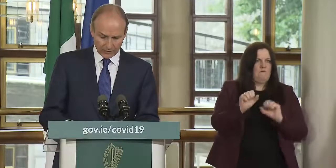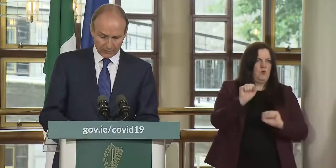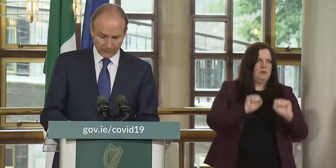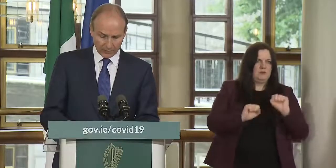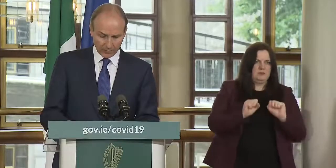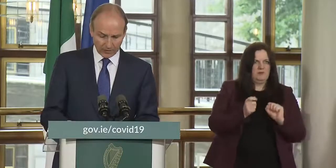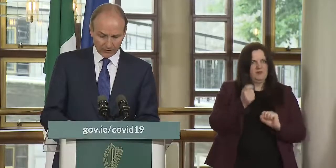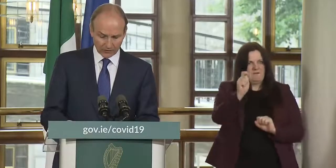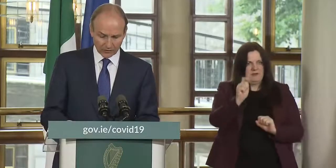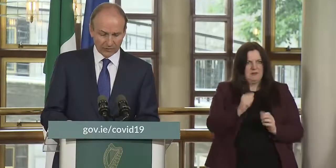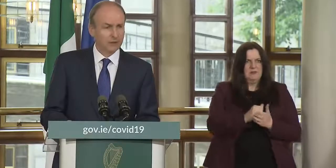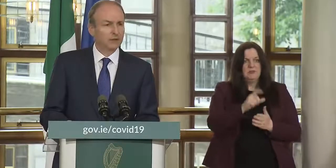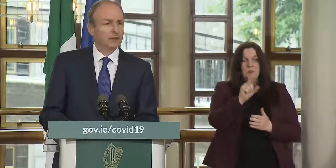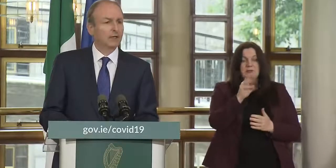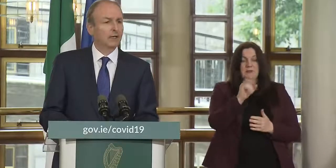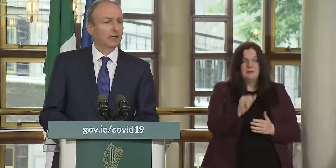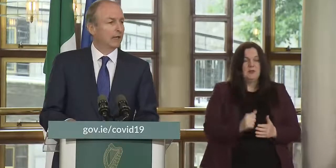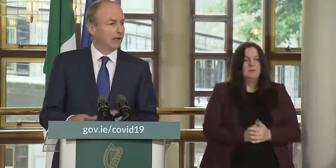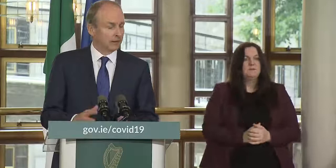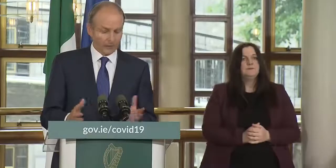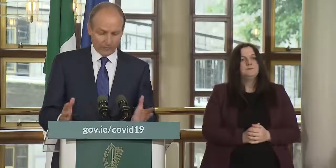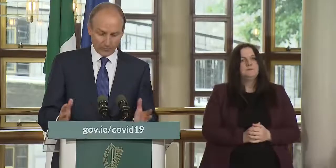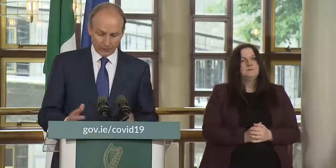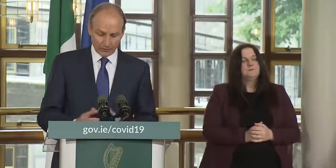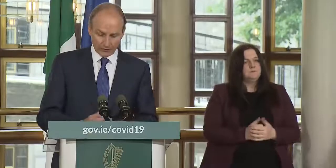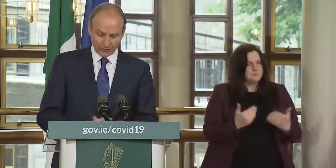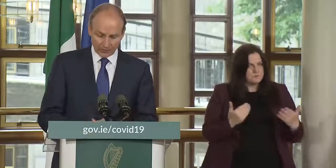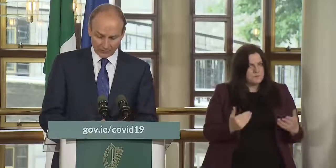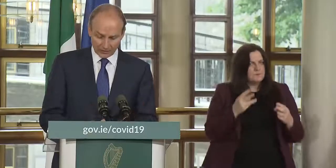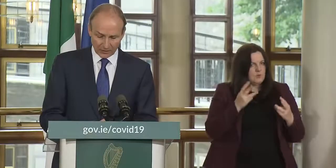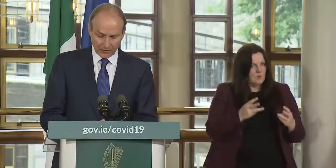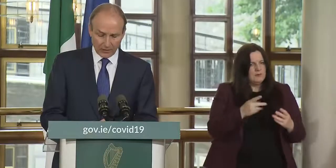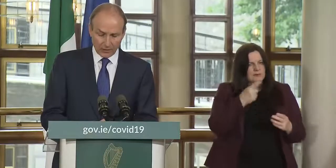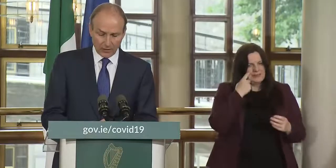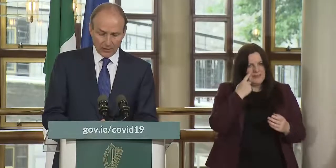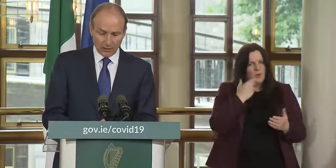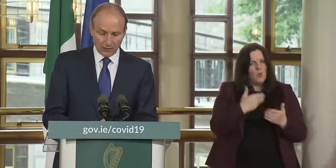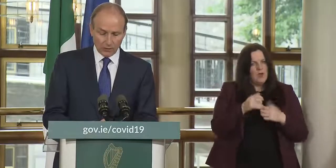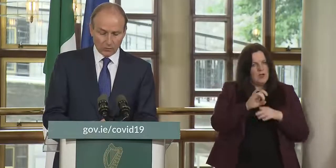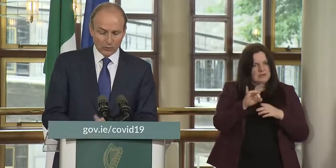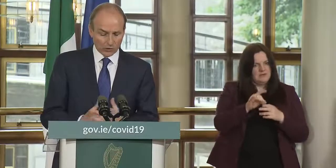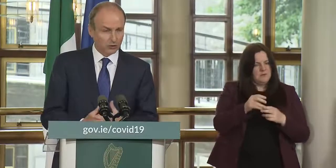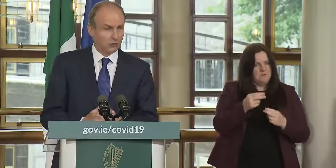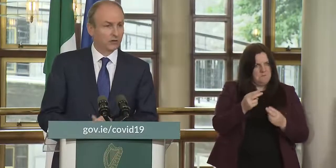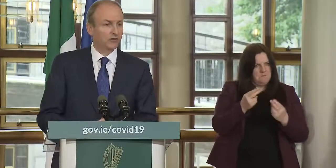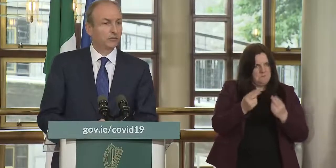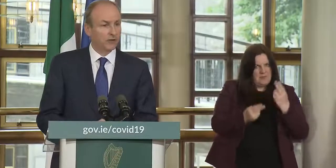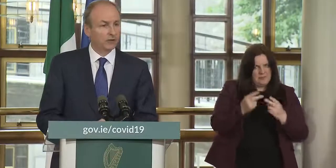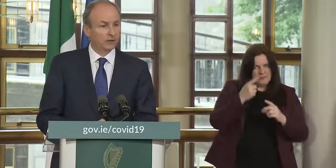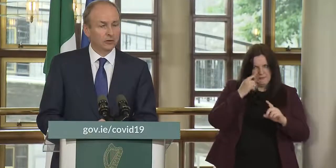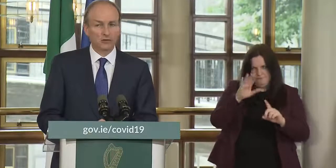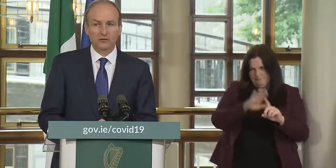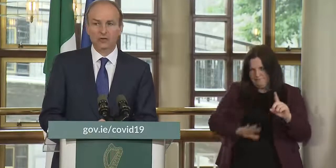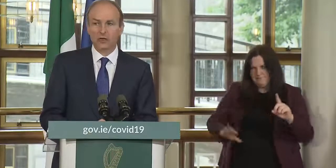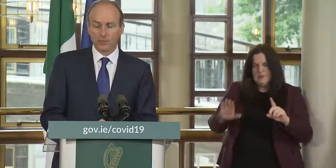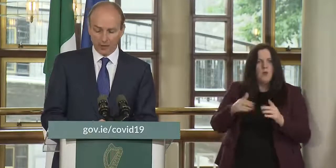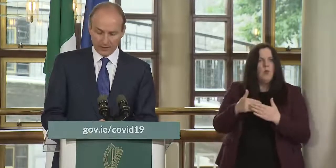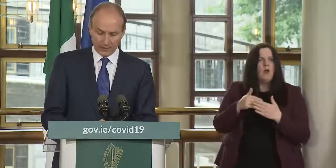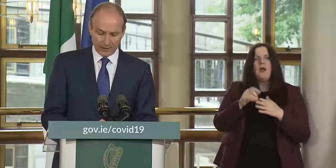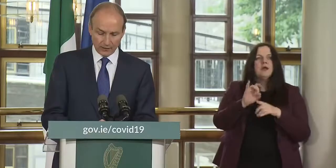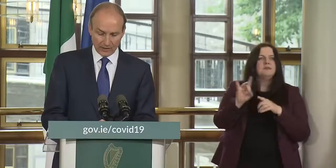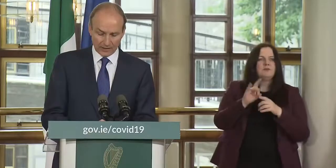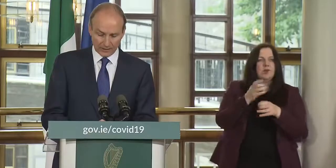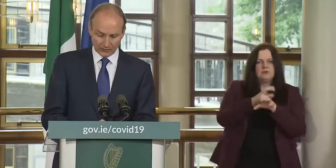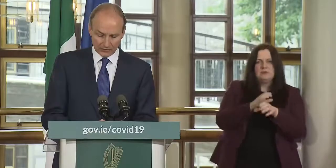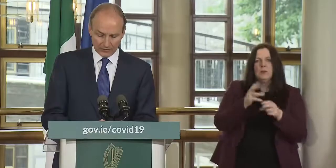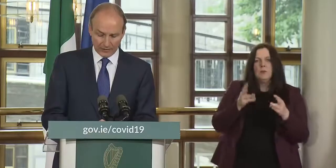also develop a methodology and in terms of assessing uh which countries might on the 20th of july be